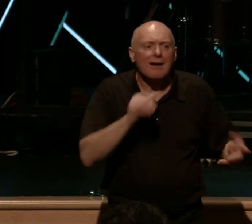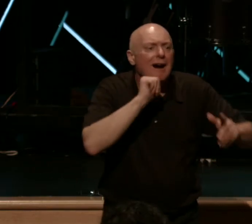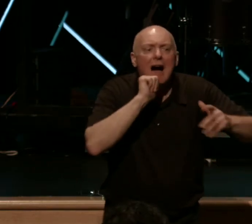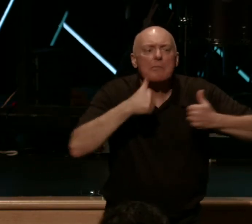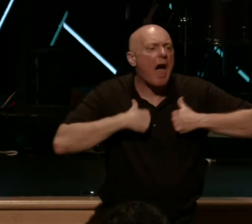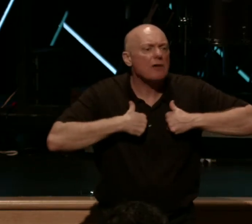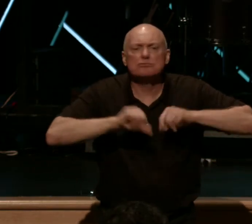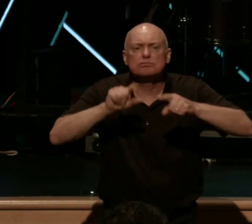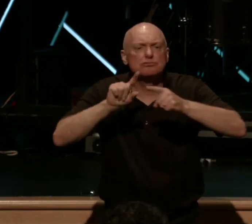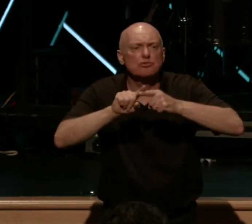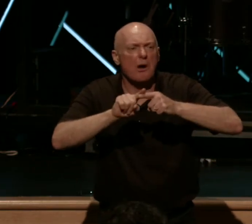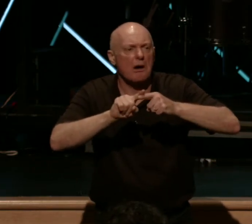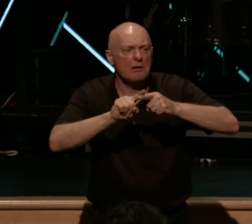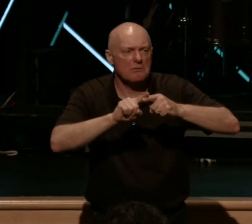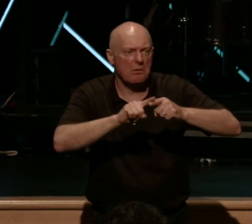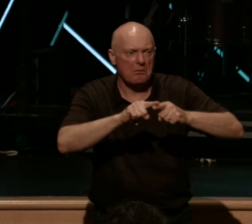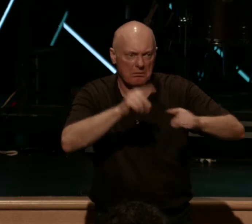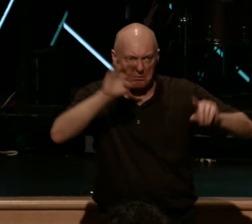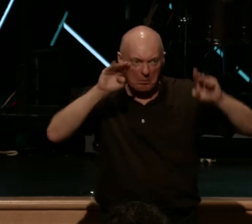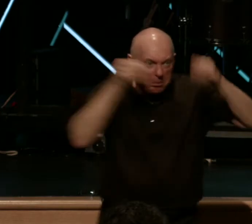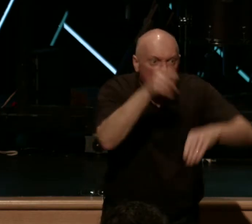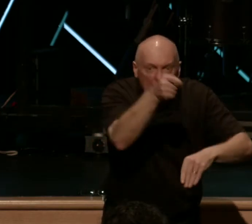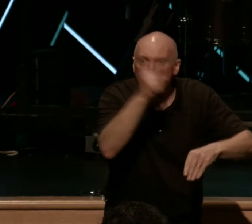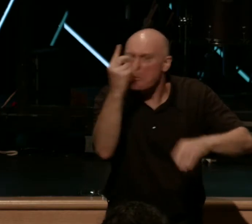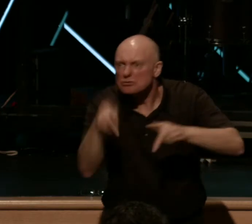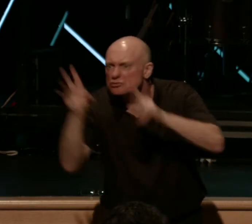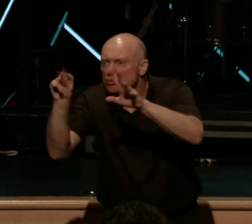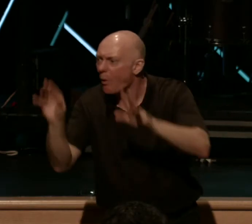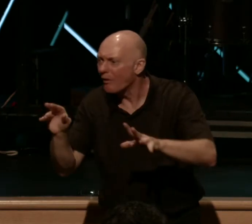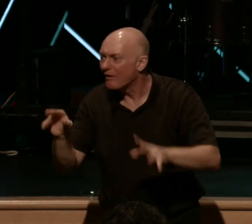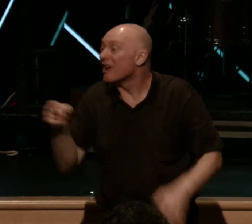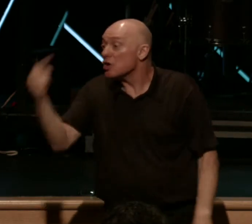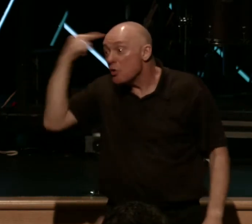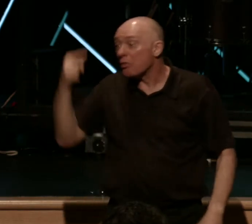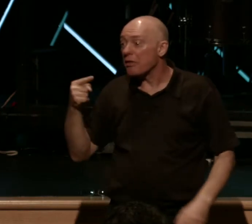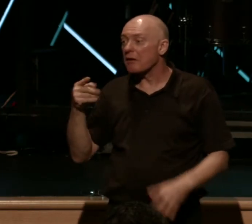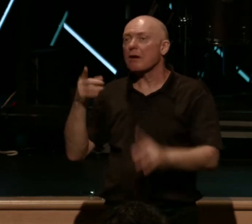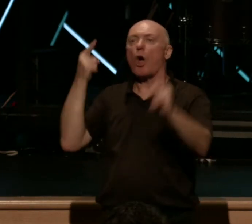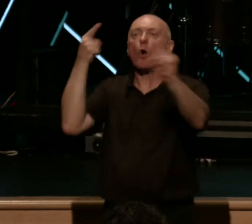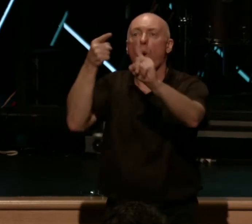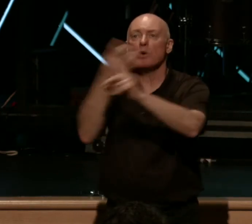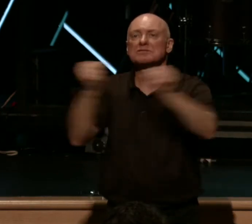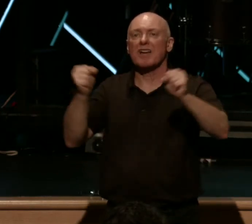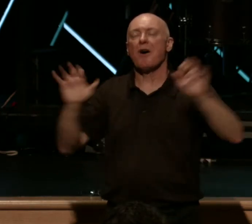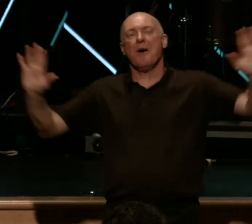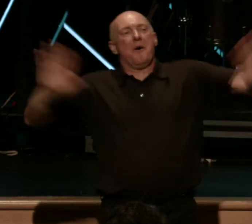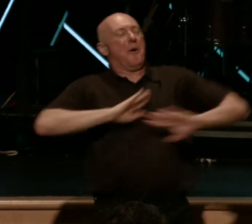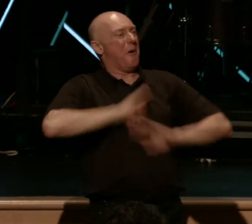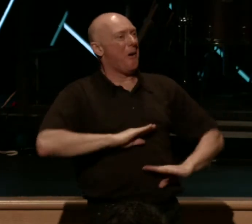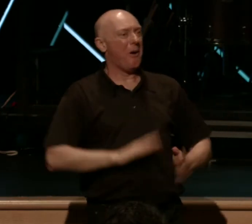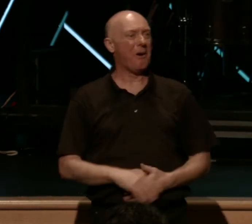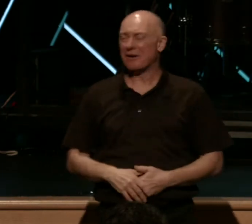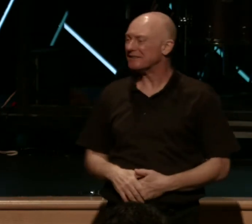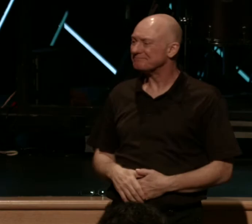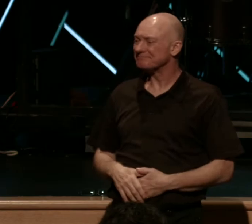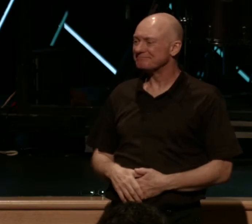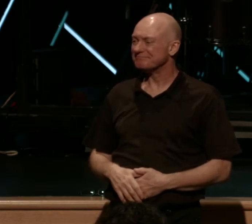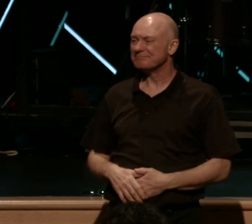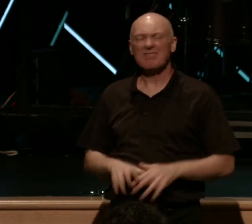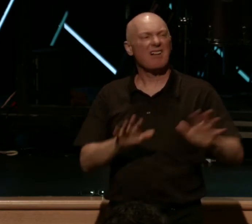axe with a particular person. I'm just saying, if you only think your whole goal in life is to get saved and go to heaven, and to put your spiritual life on hold, and